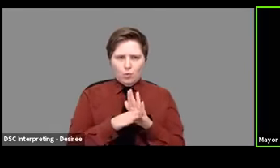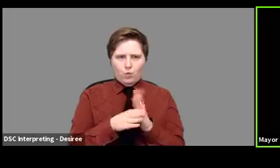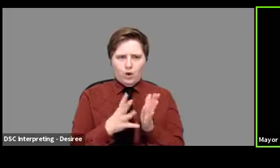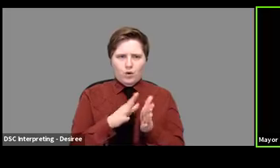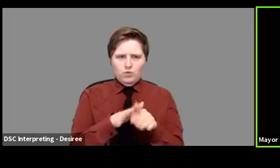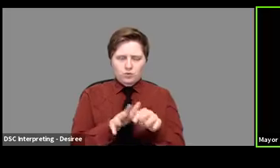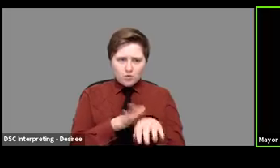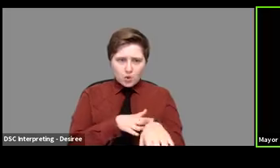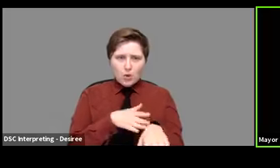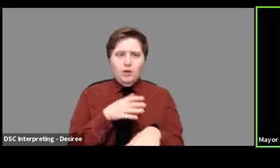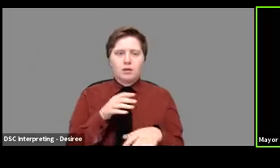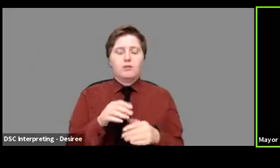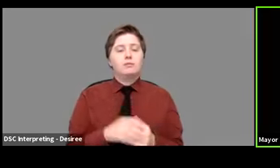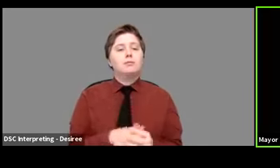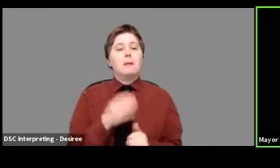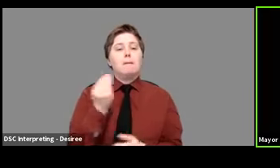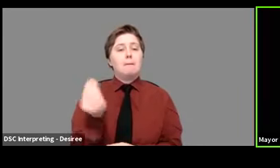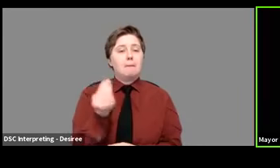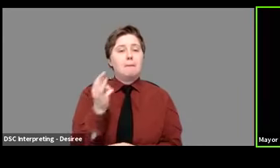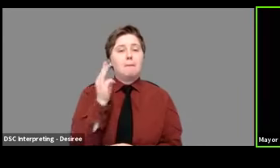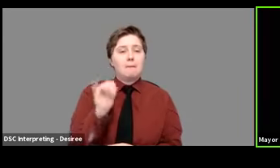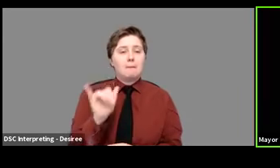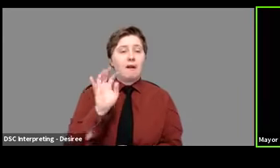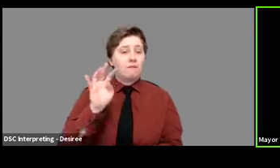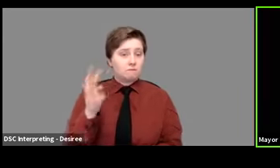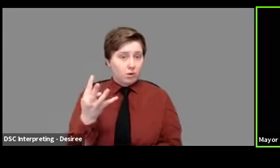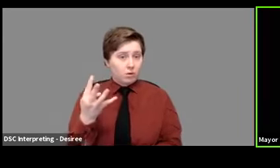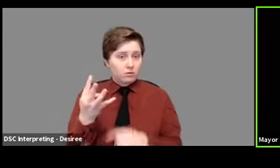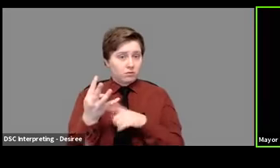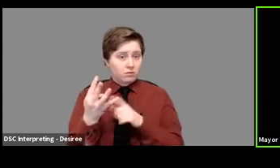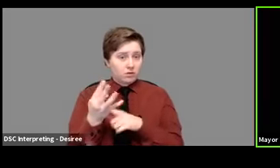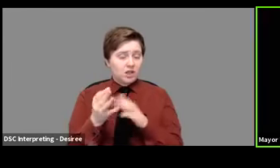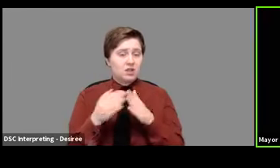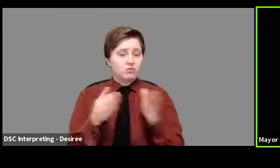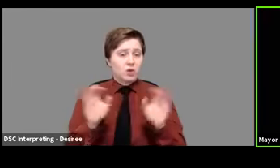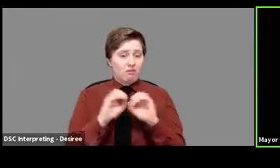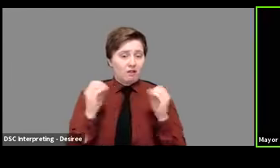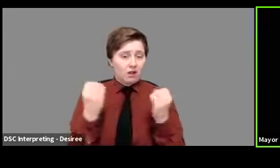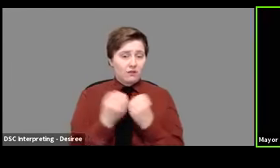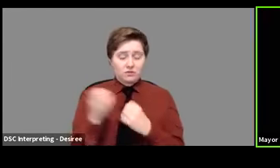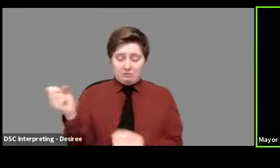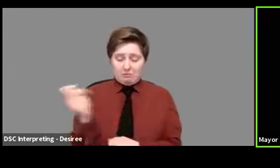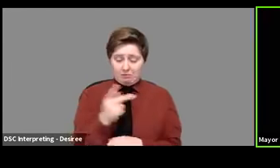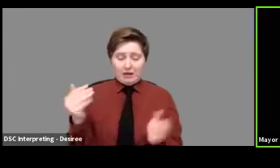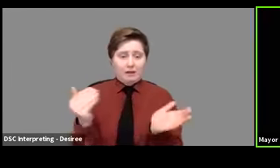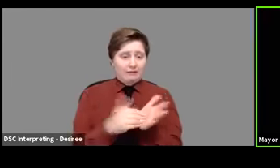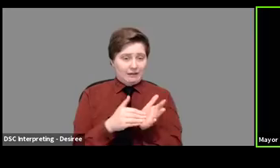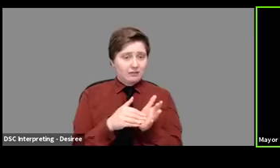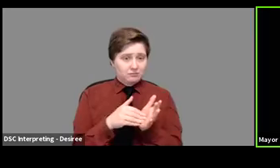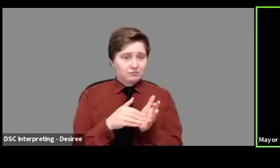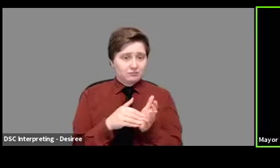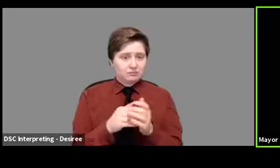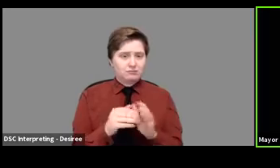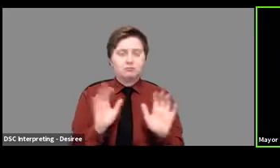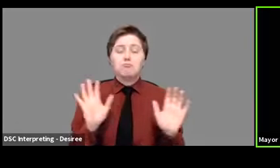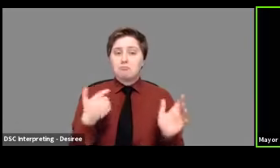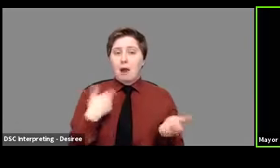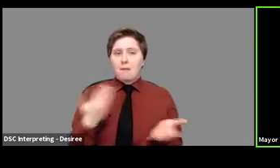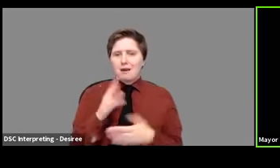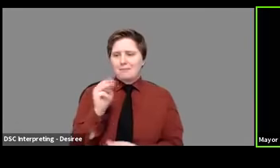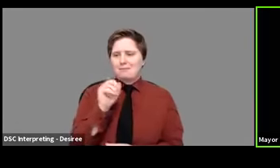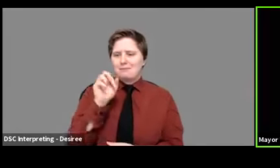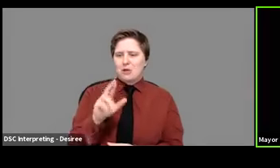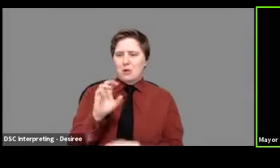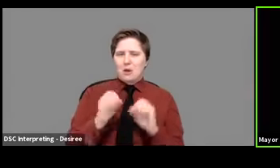Monday, May 4th, general offices are going to come back online. I'm here at the mayor's